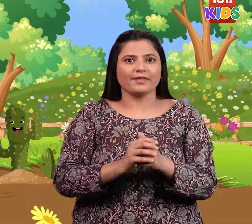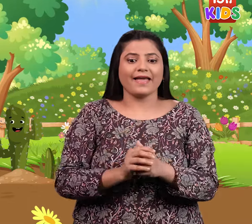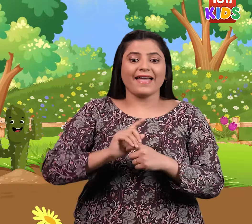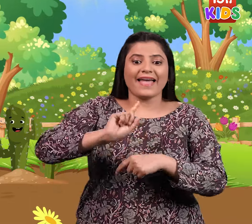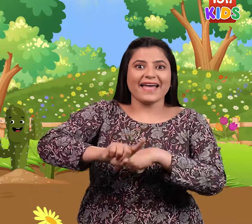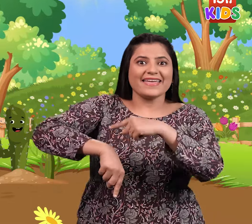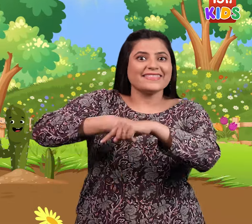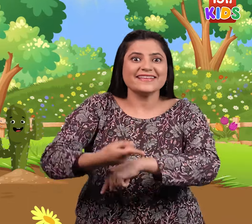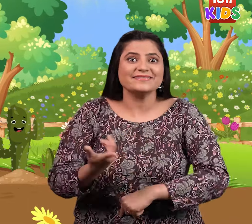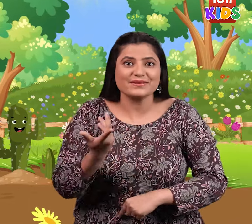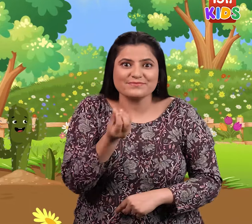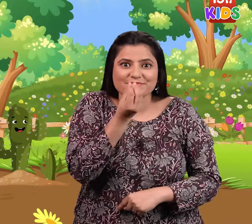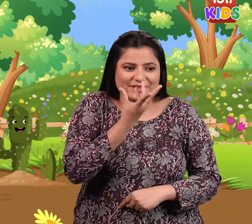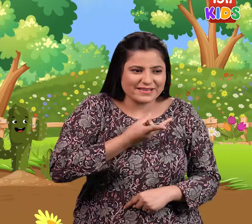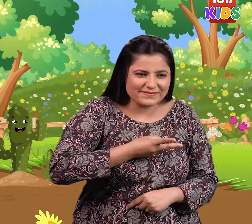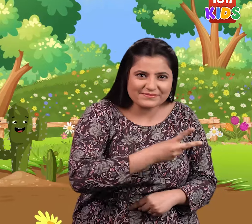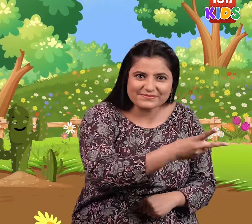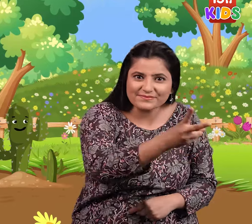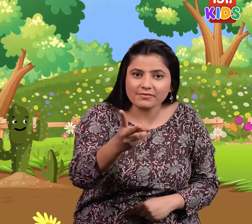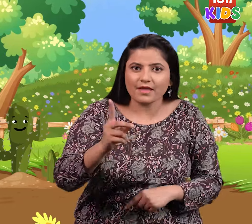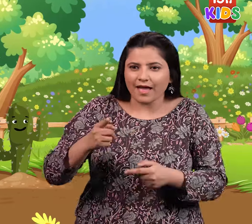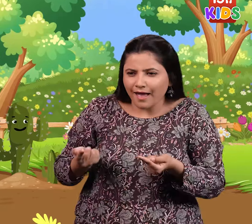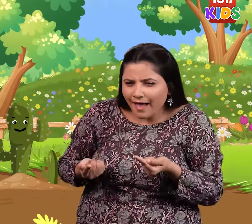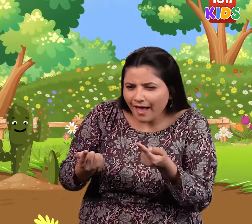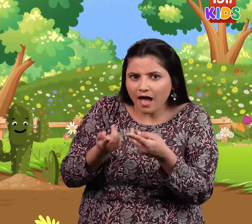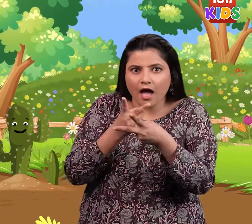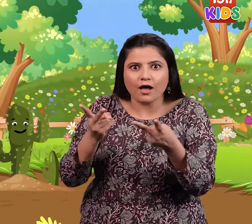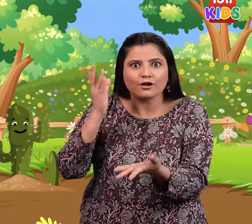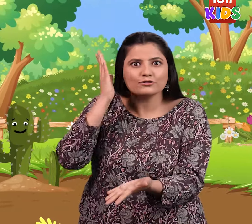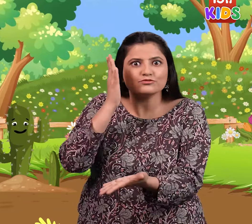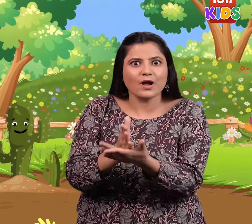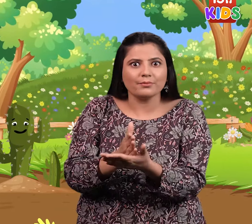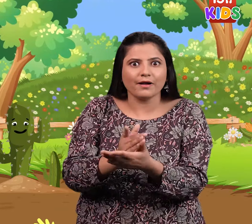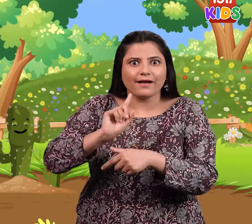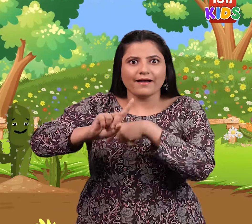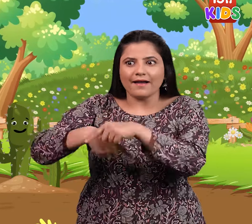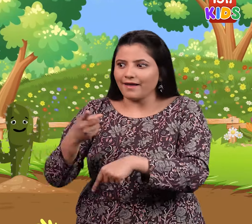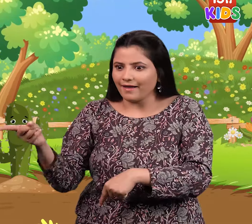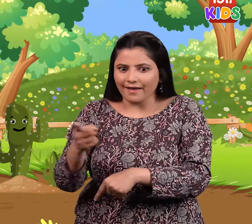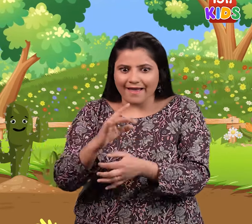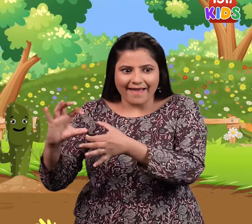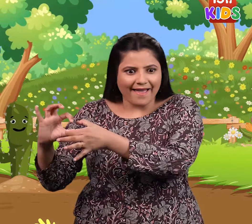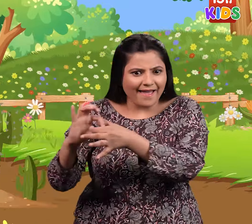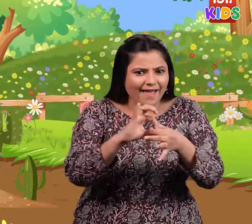After that, All the flowers stopped teasing cactus. And they all became friends.